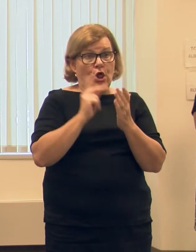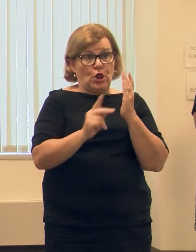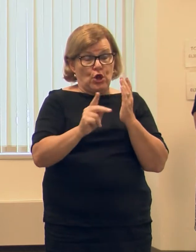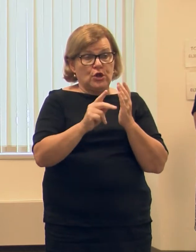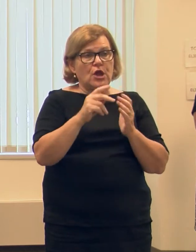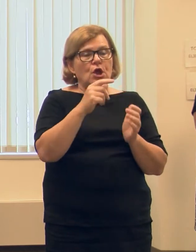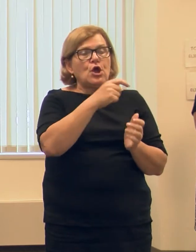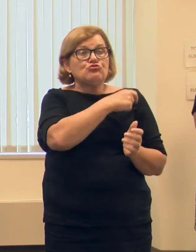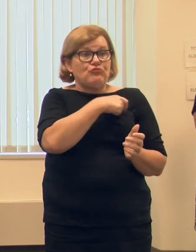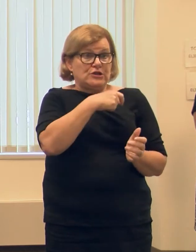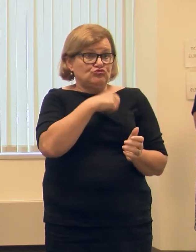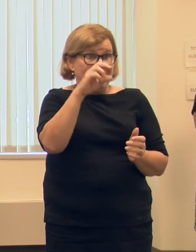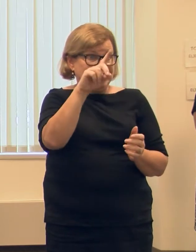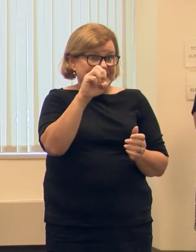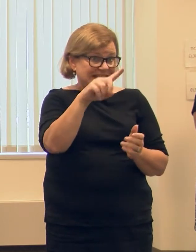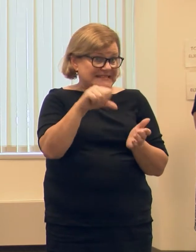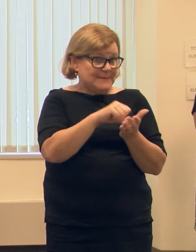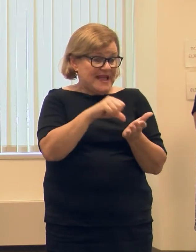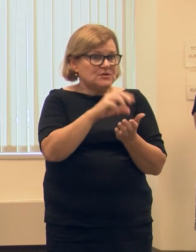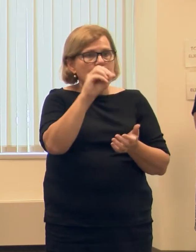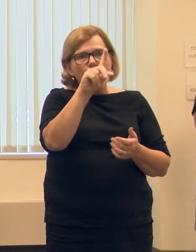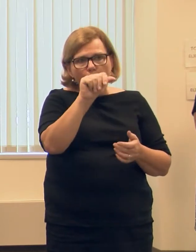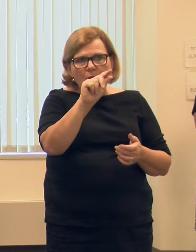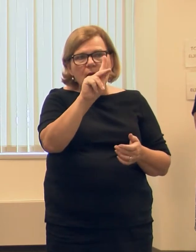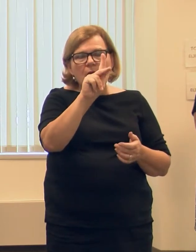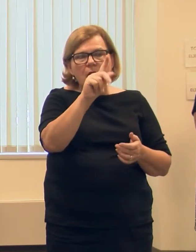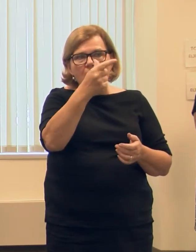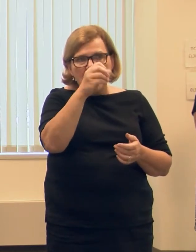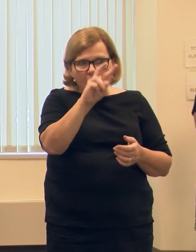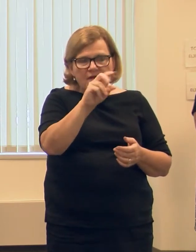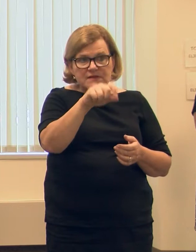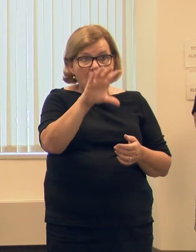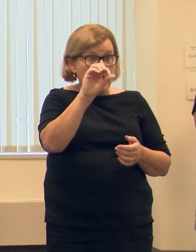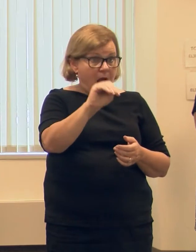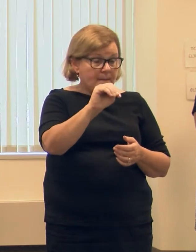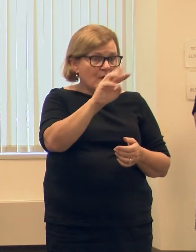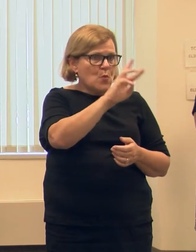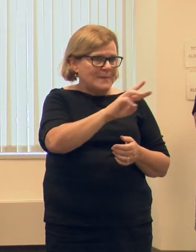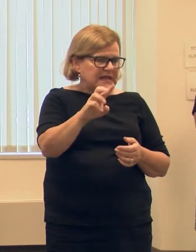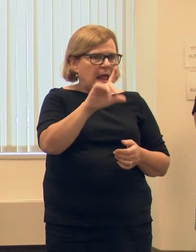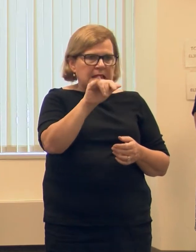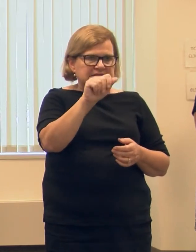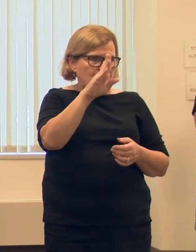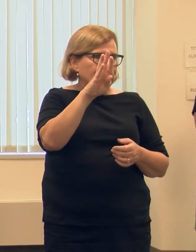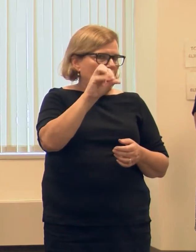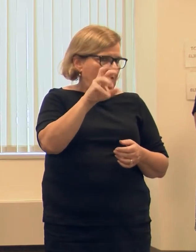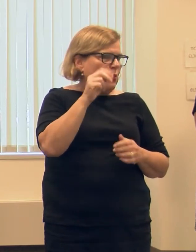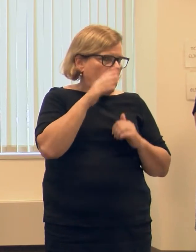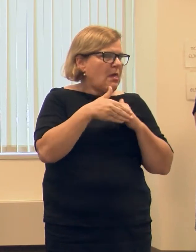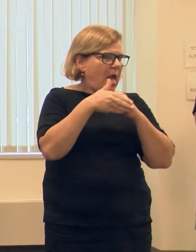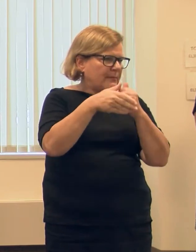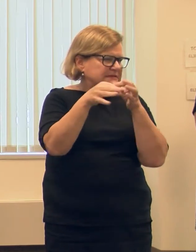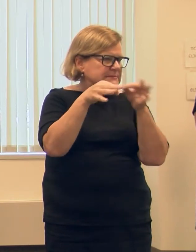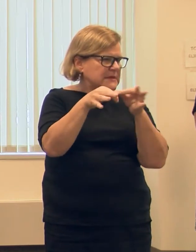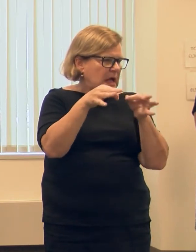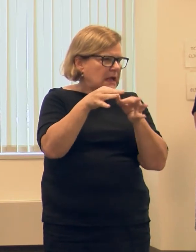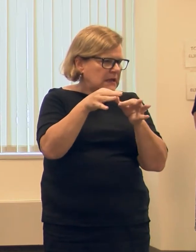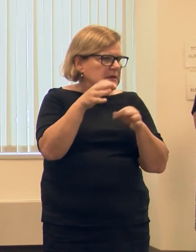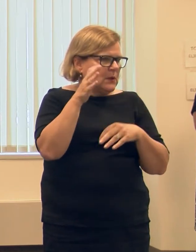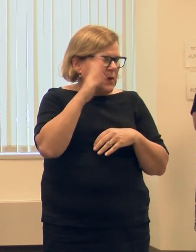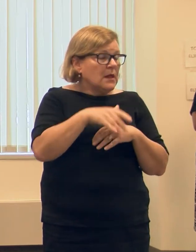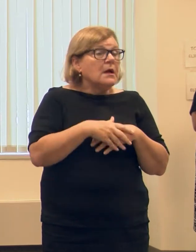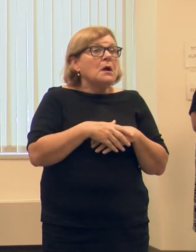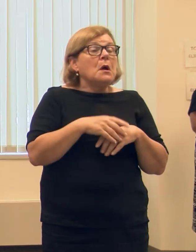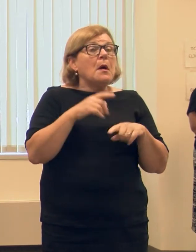Register of Deeds page, which is on the oakgov.com website. And I'm sure Lisa Brown will be able to help you through that if you don't know that. But